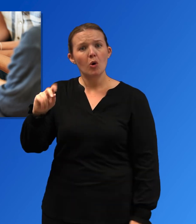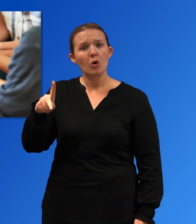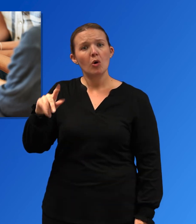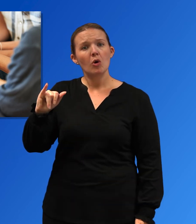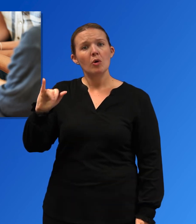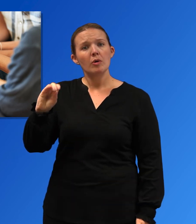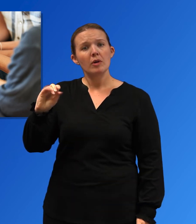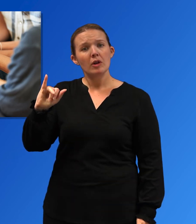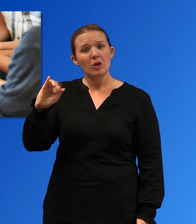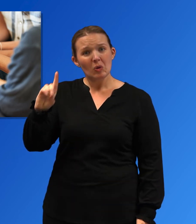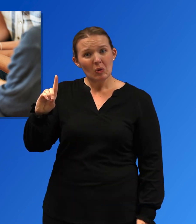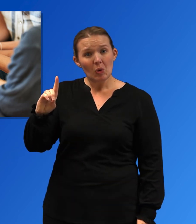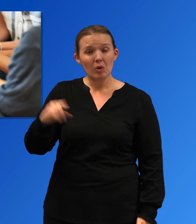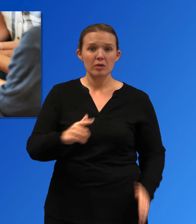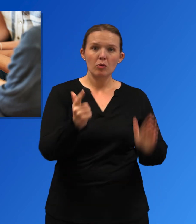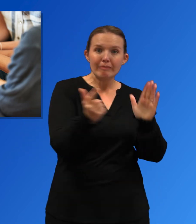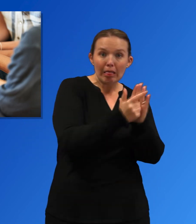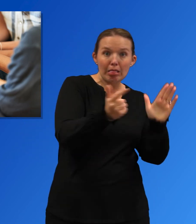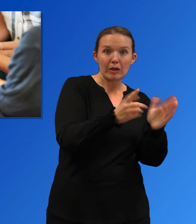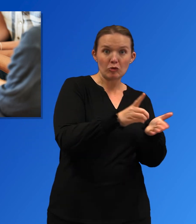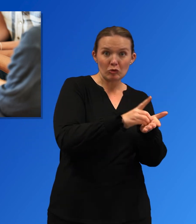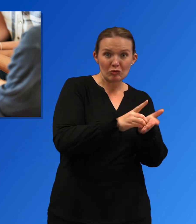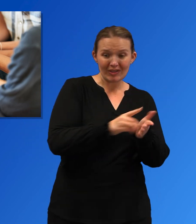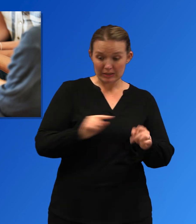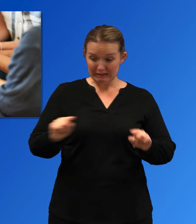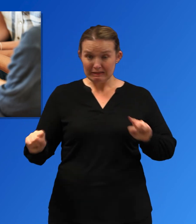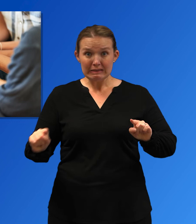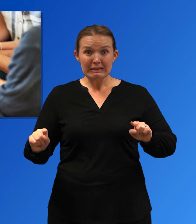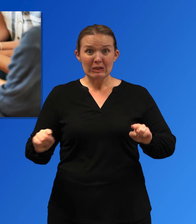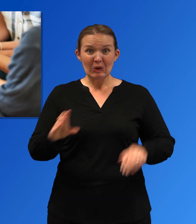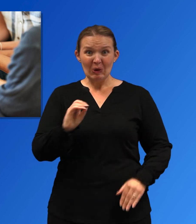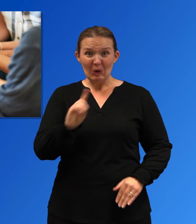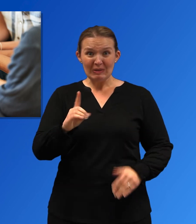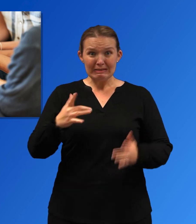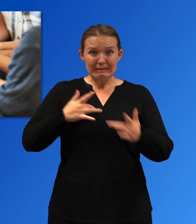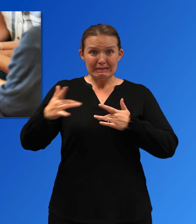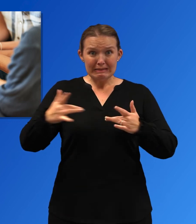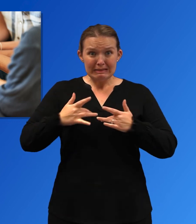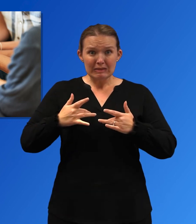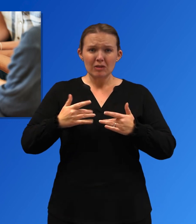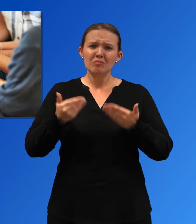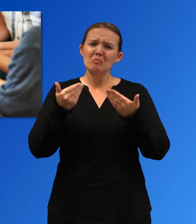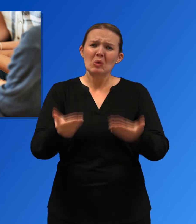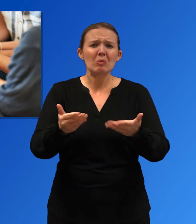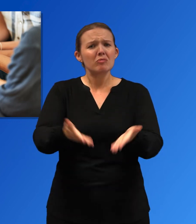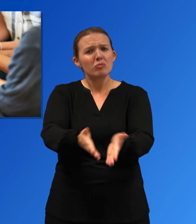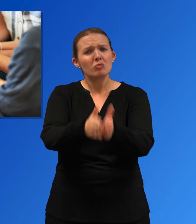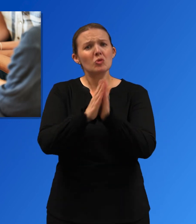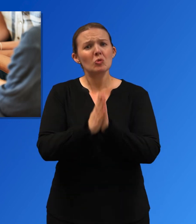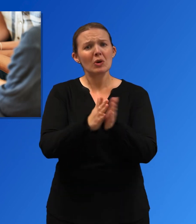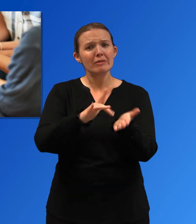or a loved one uses illicit drugs, has a substance use disorder,